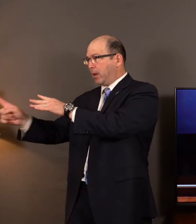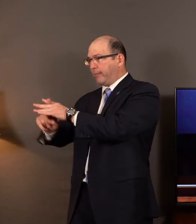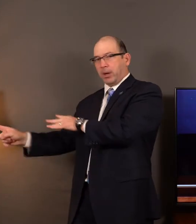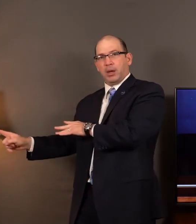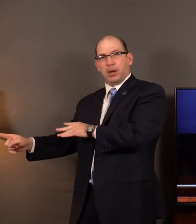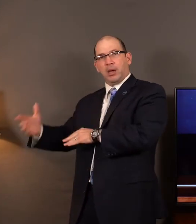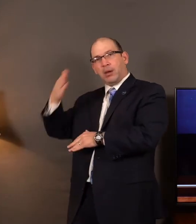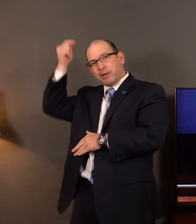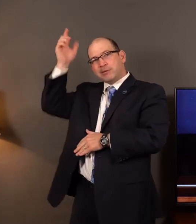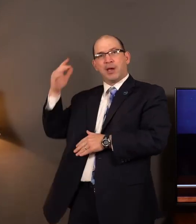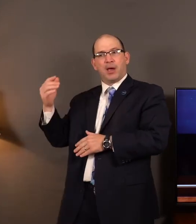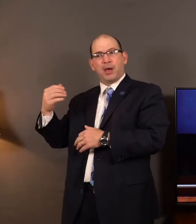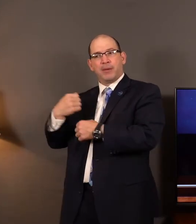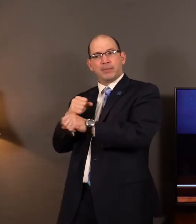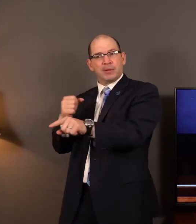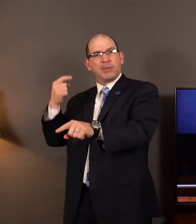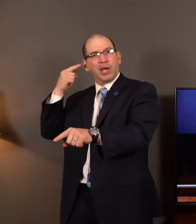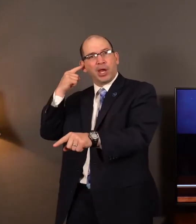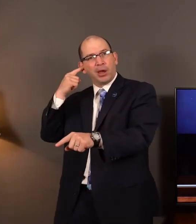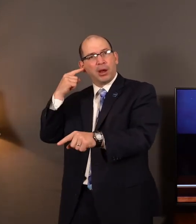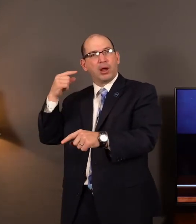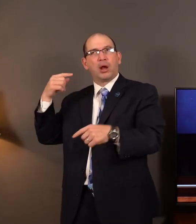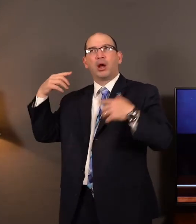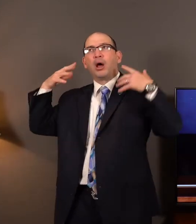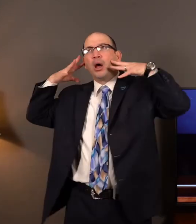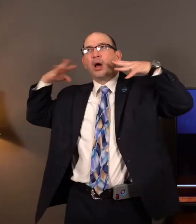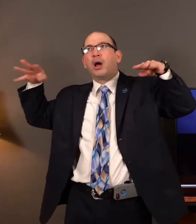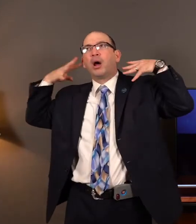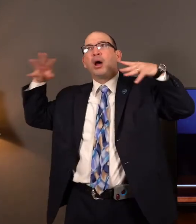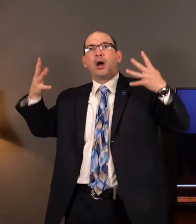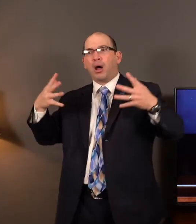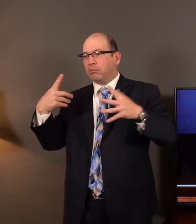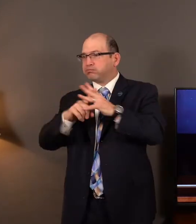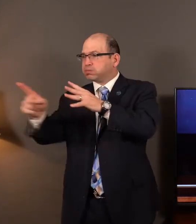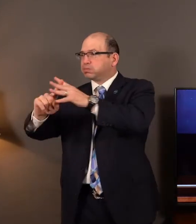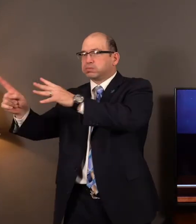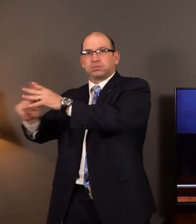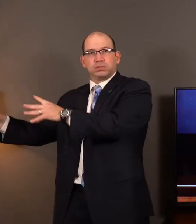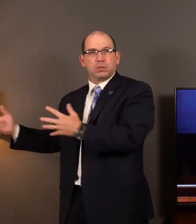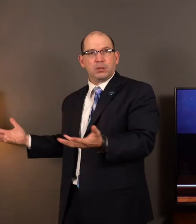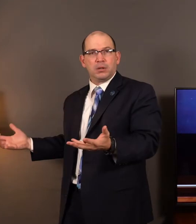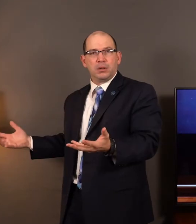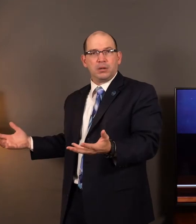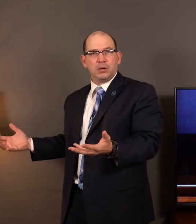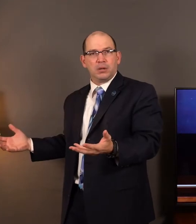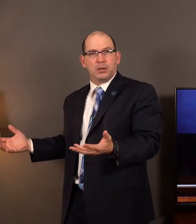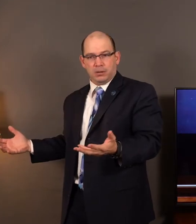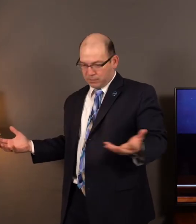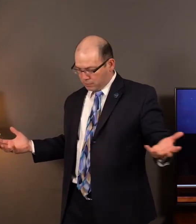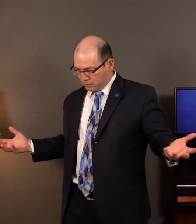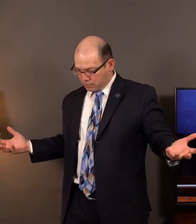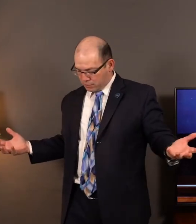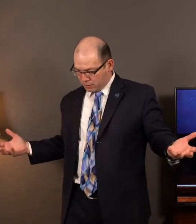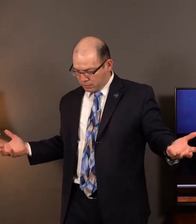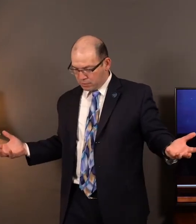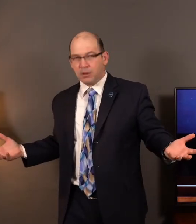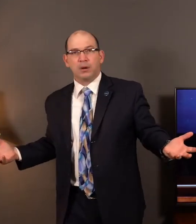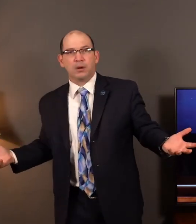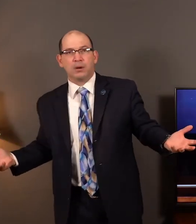of a great host. And they said one to another, Lo, the king of Israel hath hired against us the kings of the Hittites and the kings of the Egyptians to come